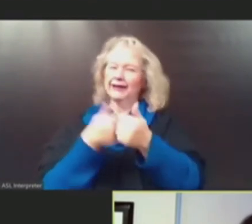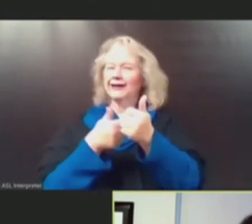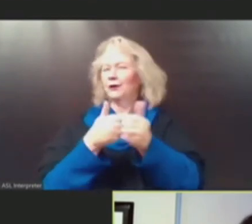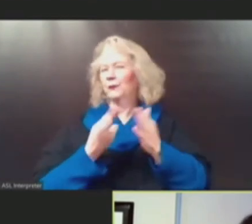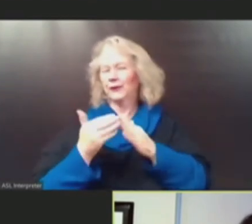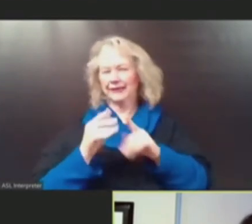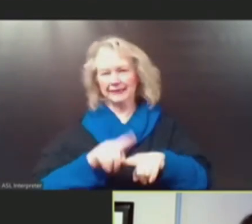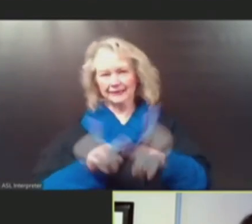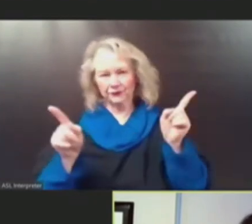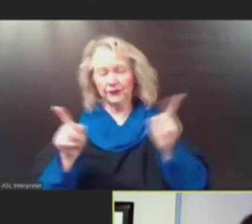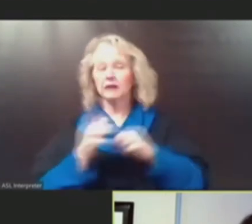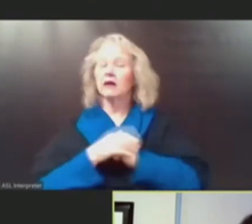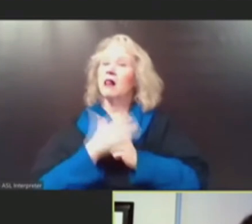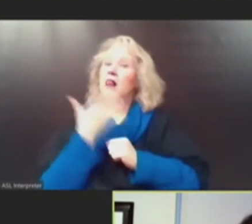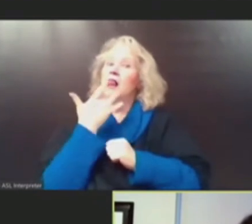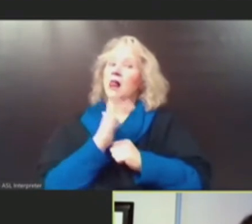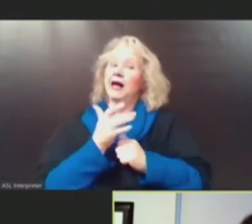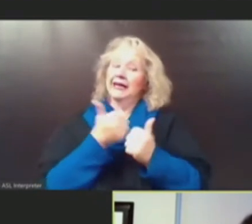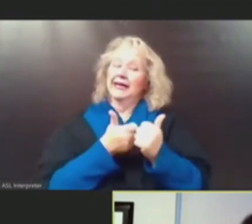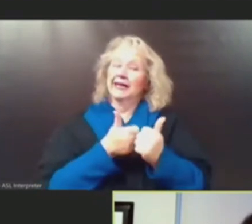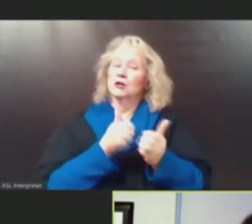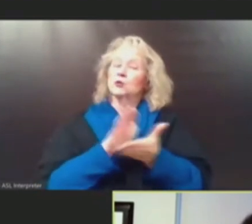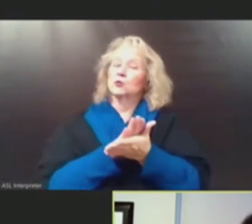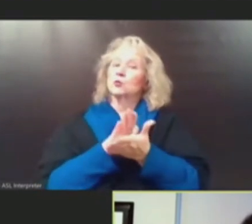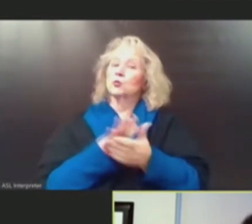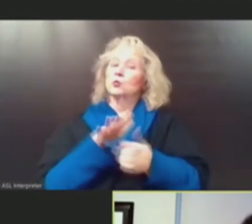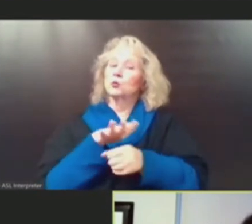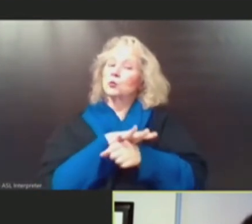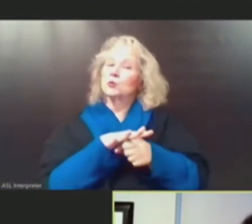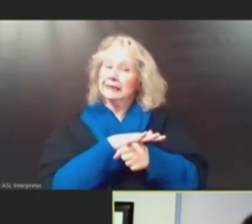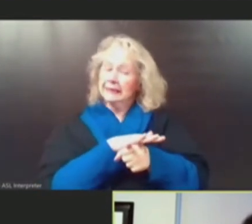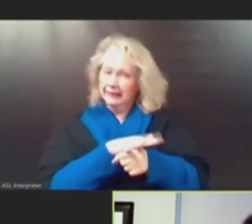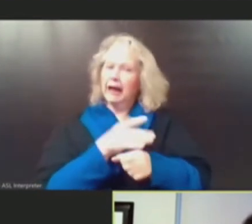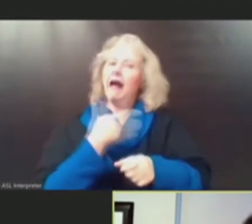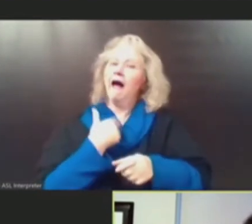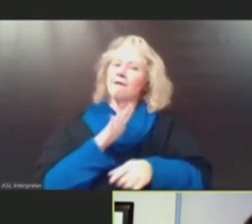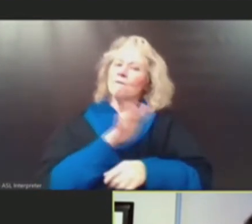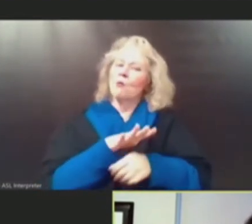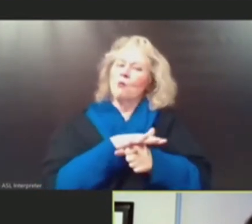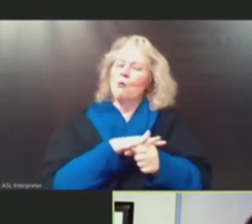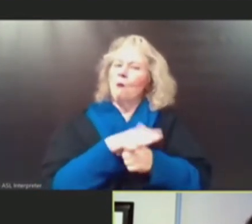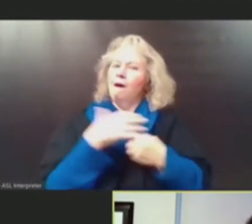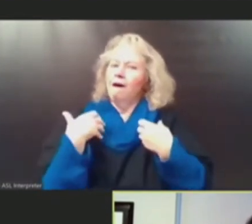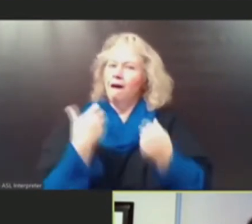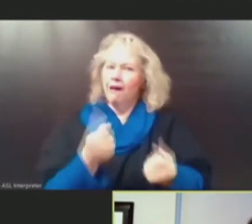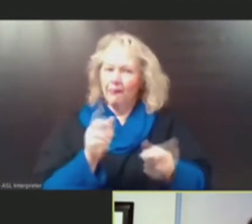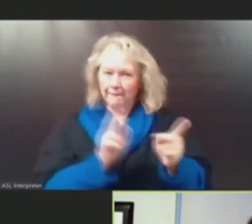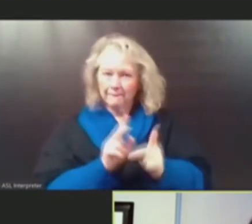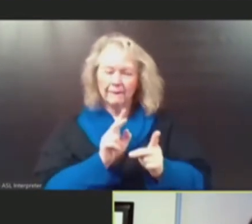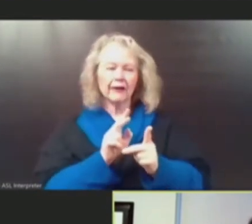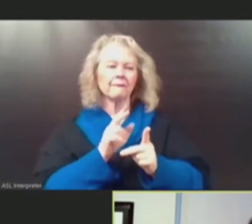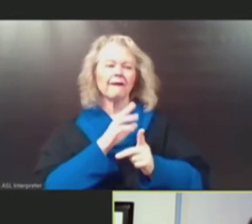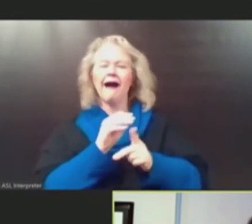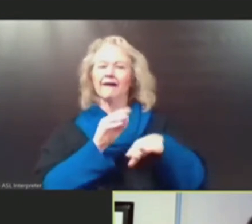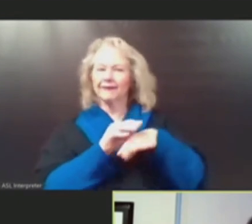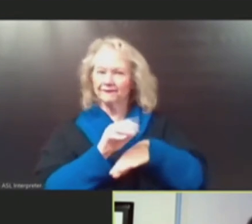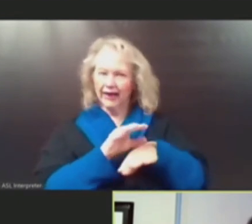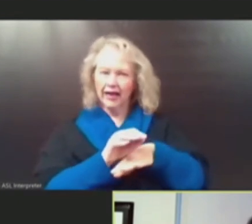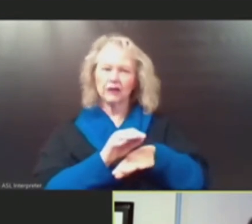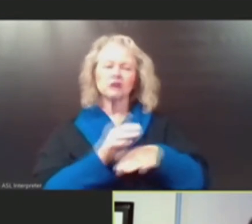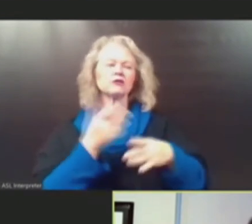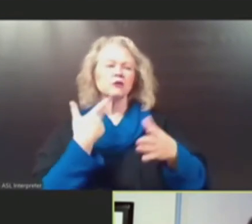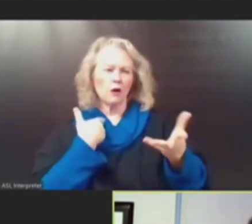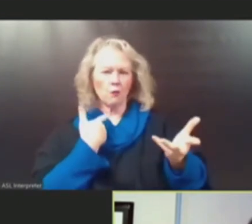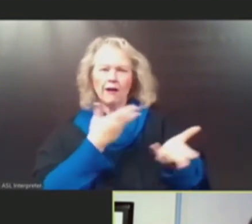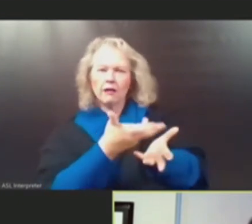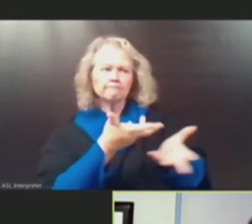school district has medical advisors, local health officials who we help provide guidance to as well